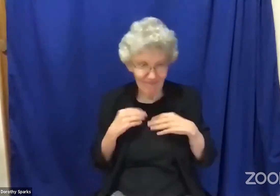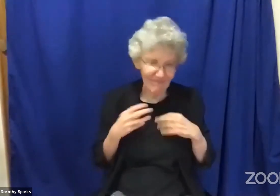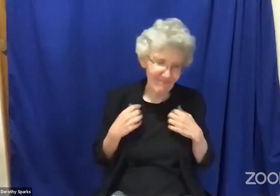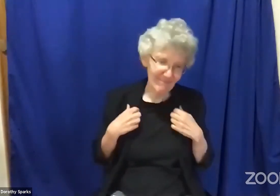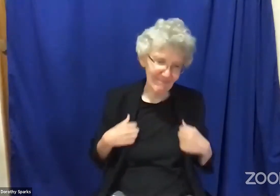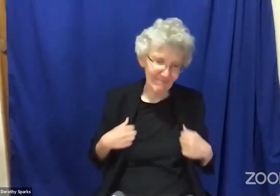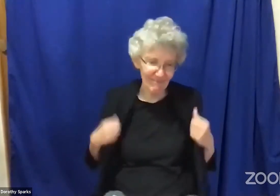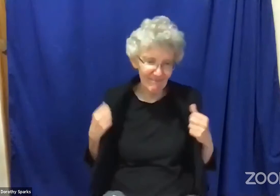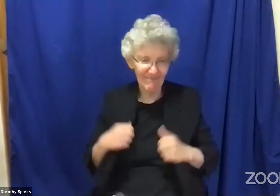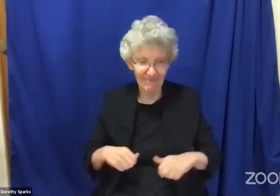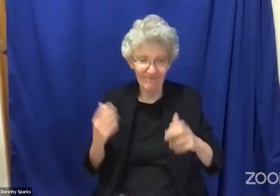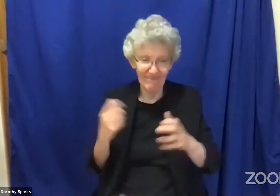or in themselves